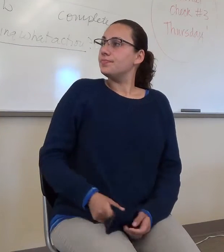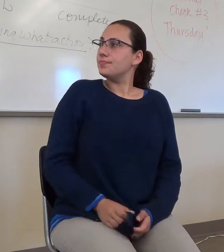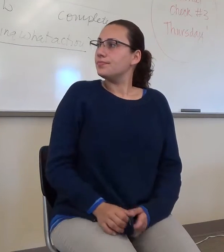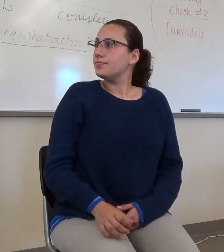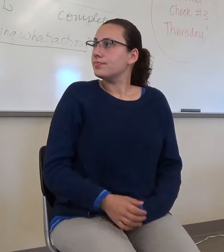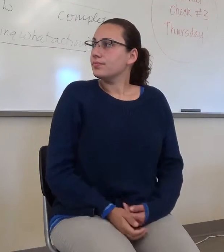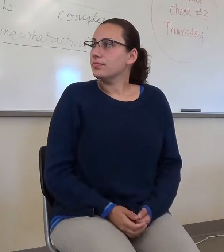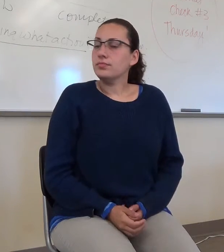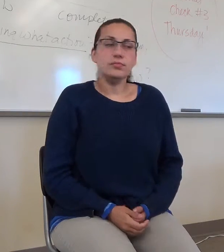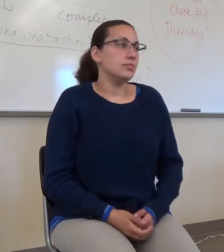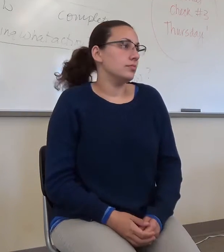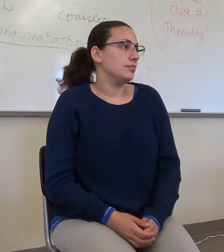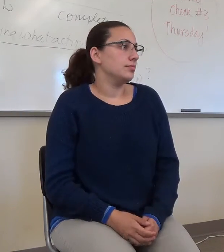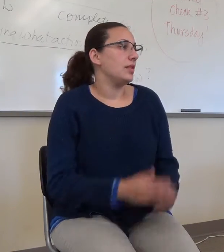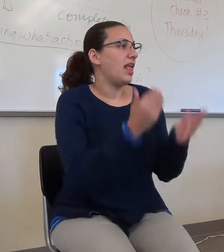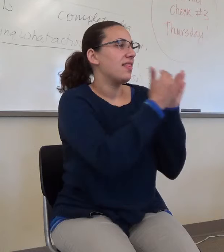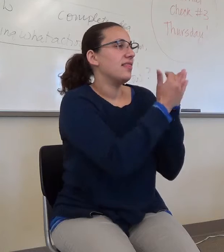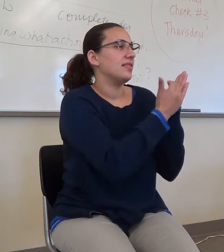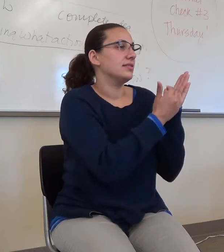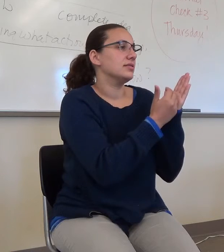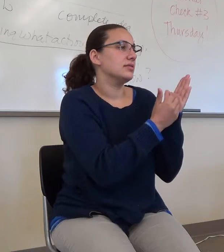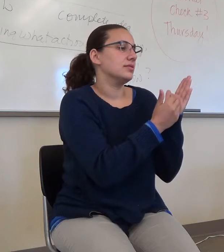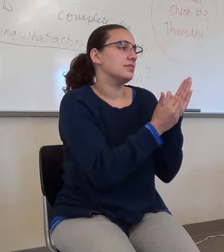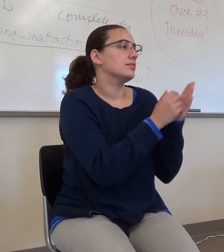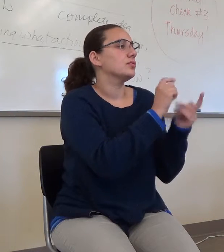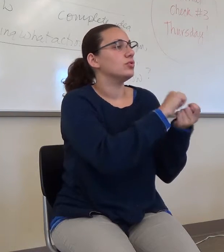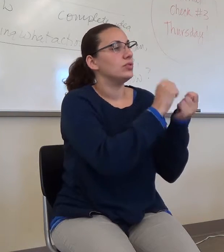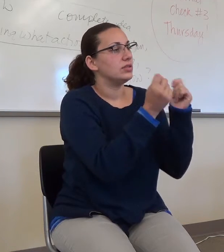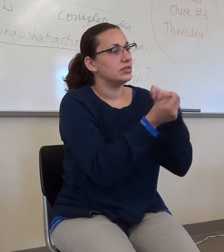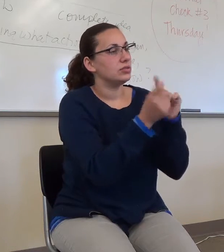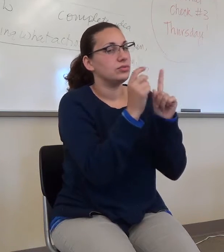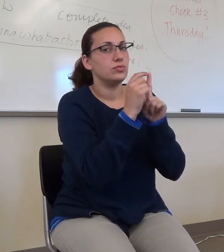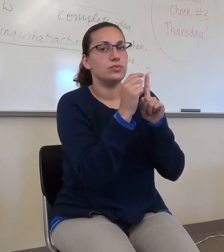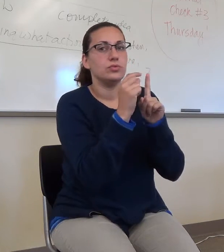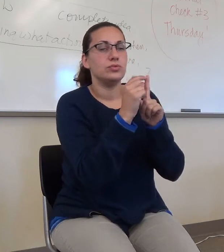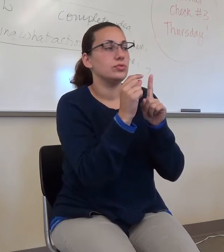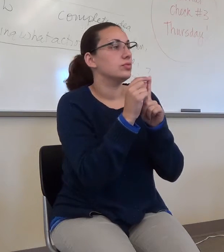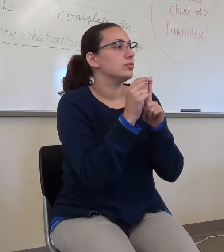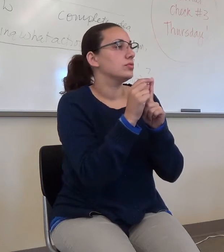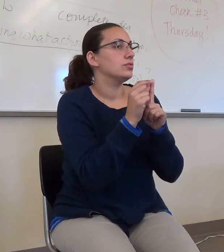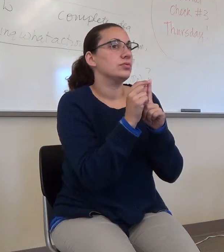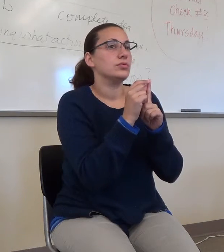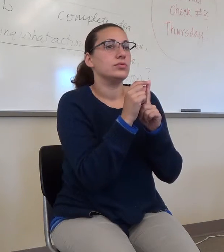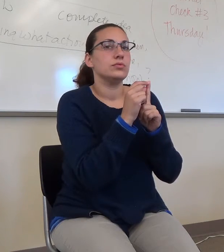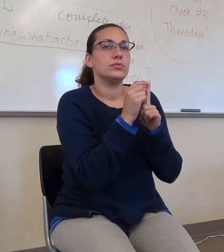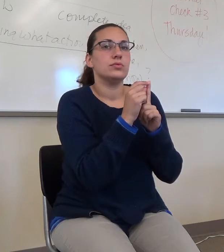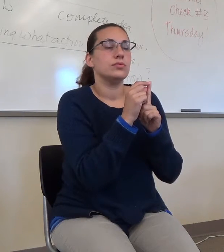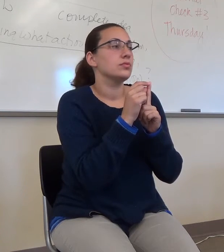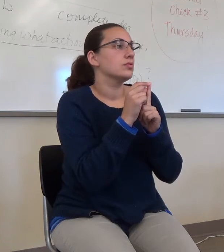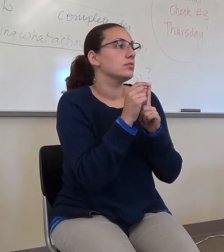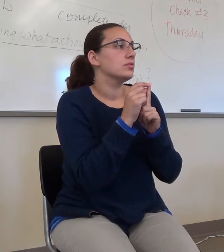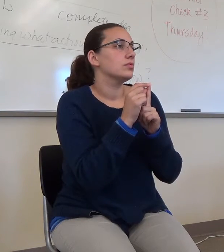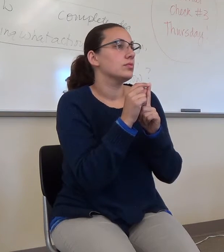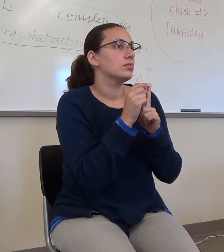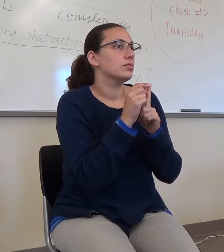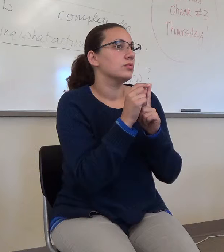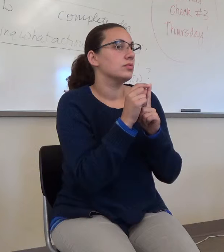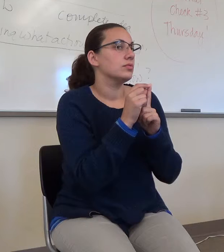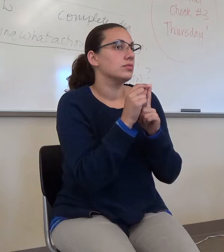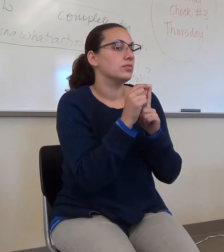list of transitions, this is this in